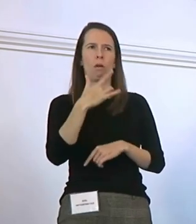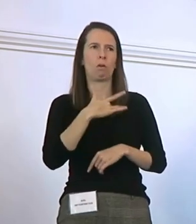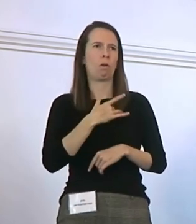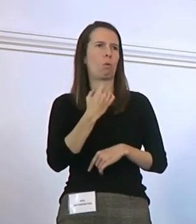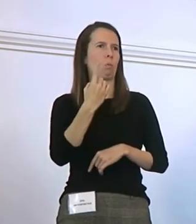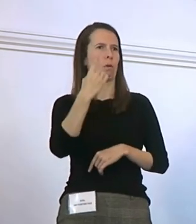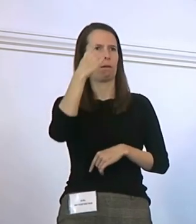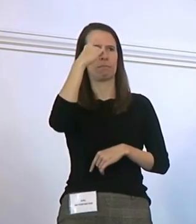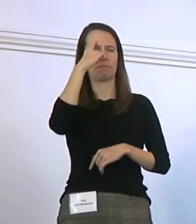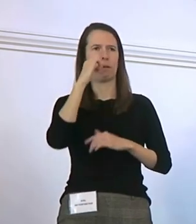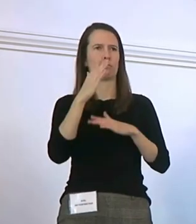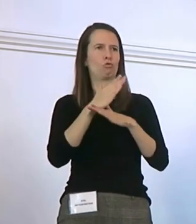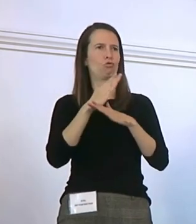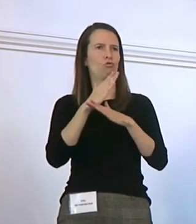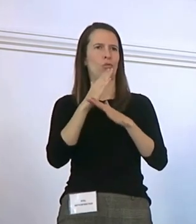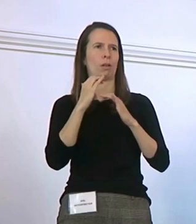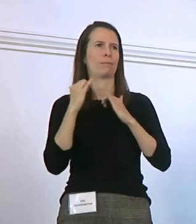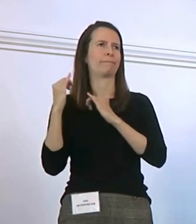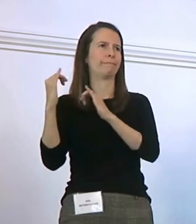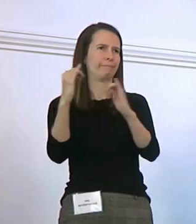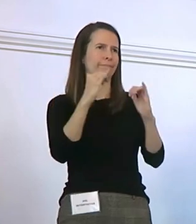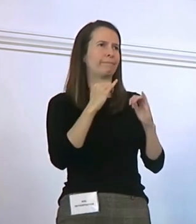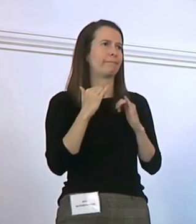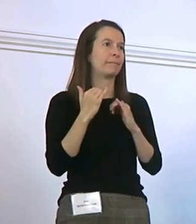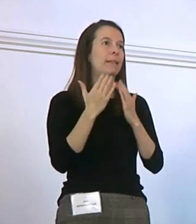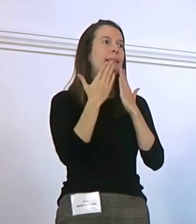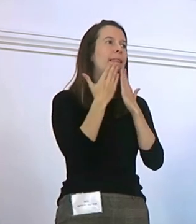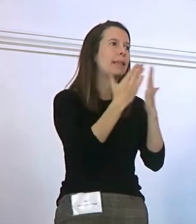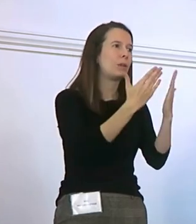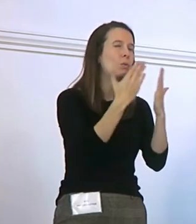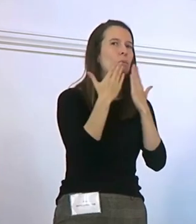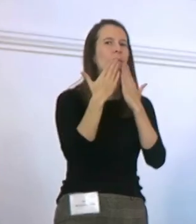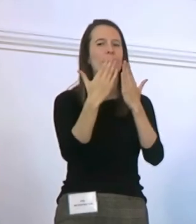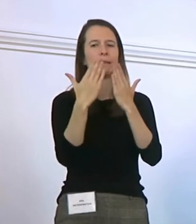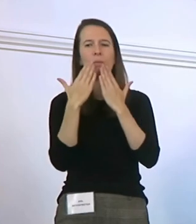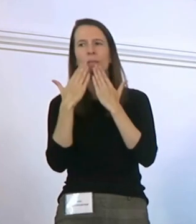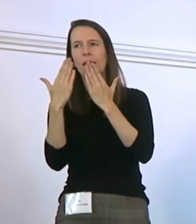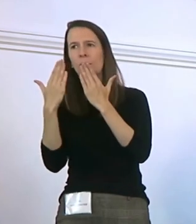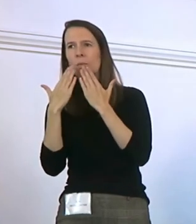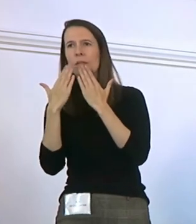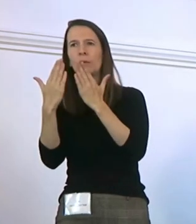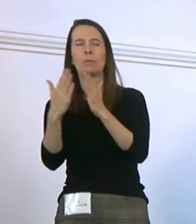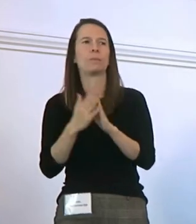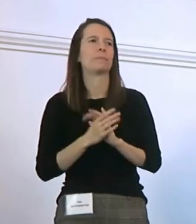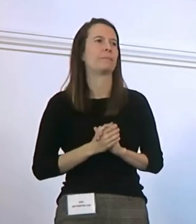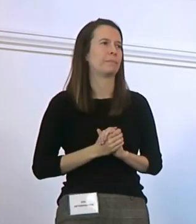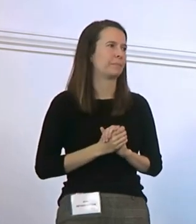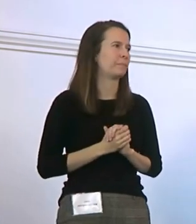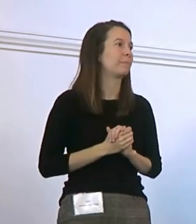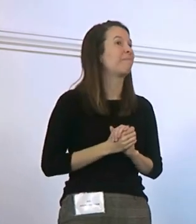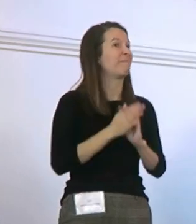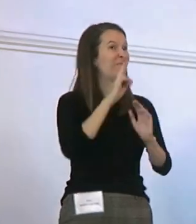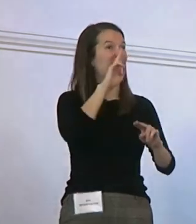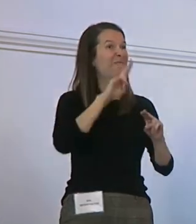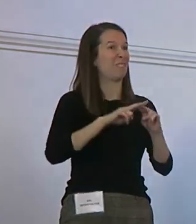can't say thank you enough. Thank you. Thank you. Thank you. I'll continue to have fun.